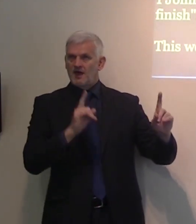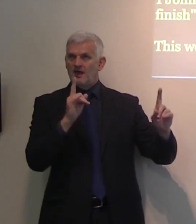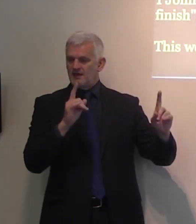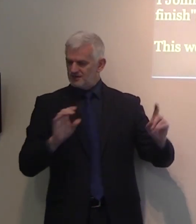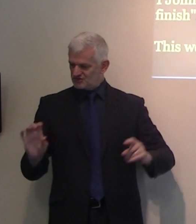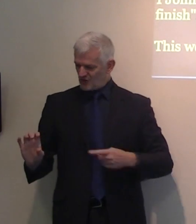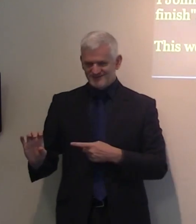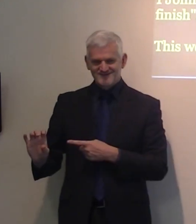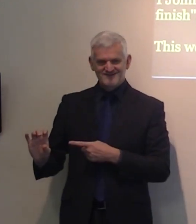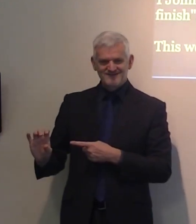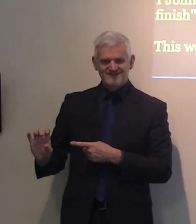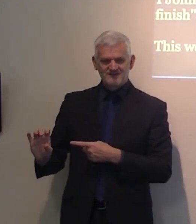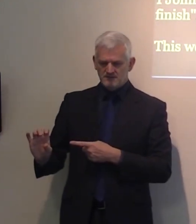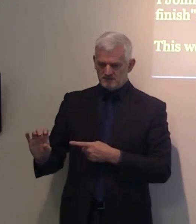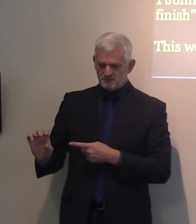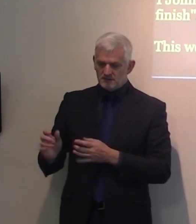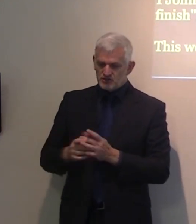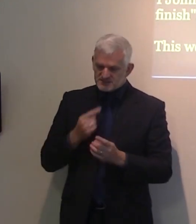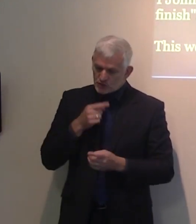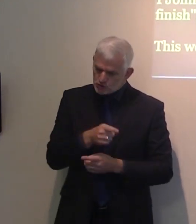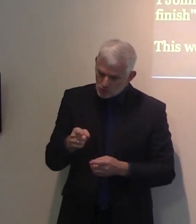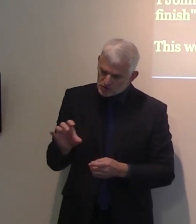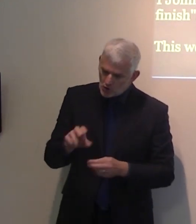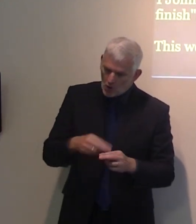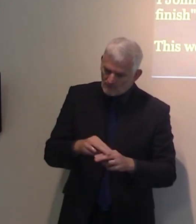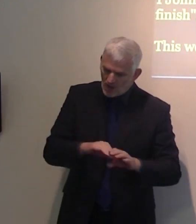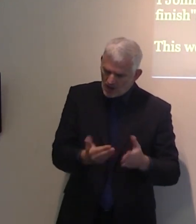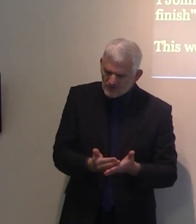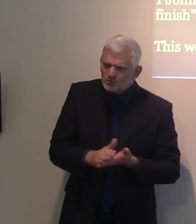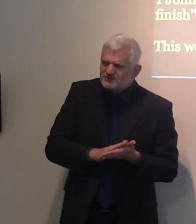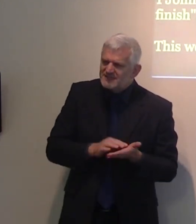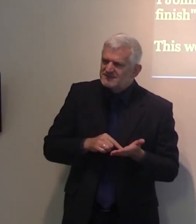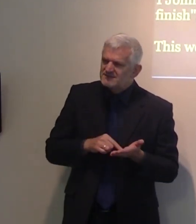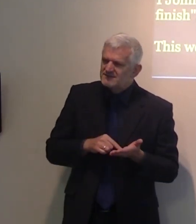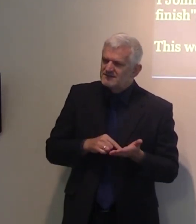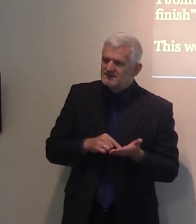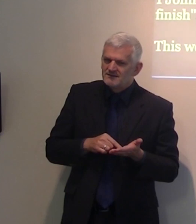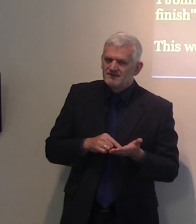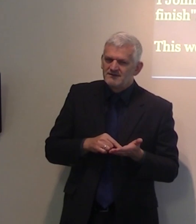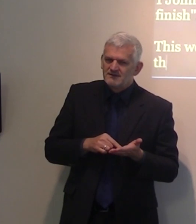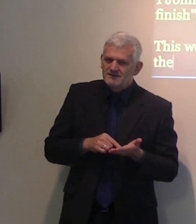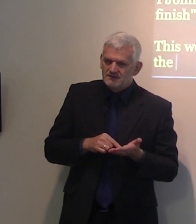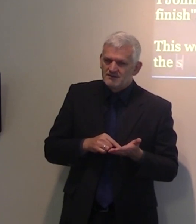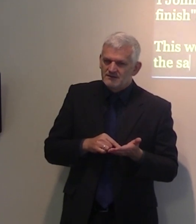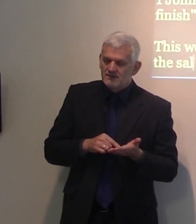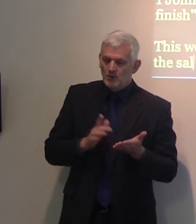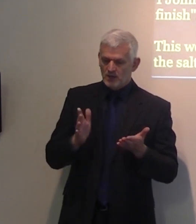Jesus said, you are the salt of the earth, or one of the qualities of the presence of Christians in this